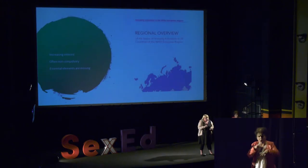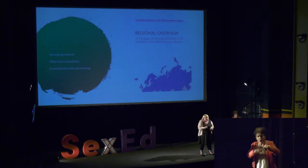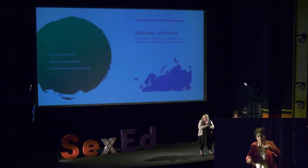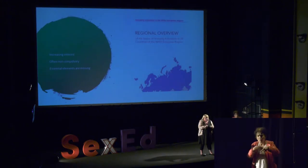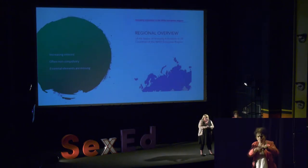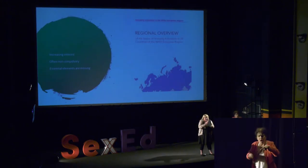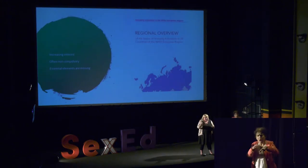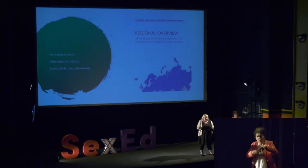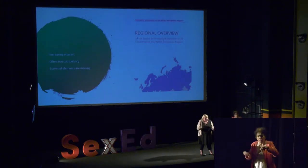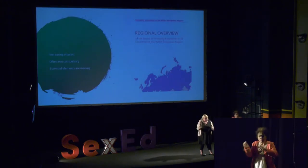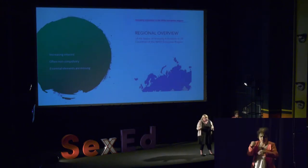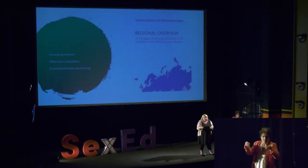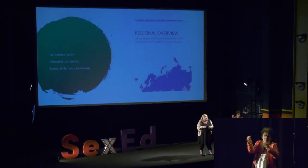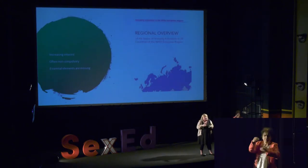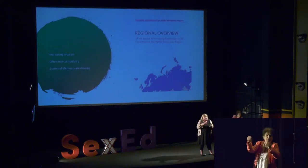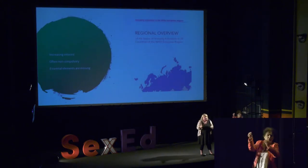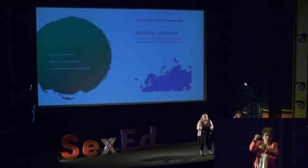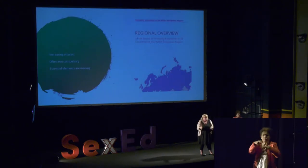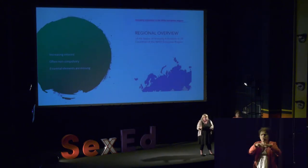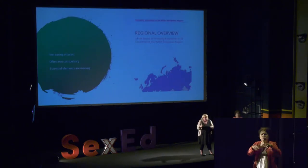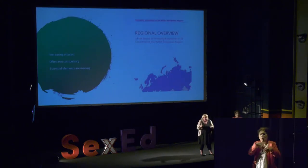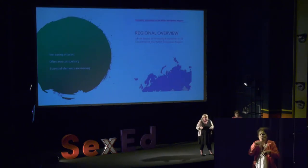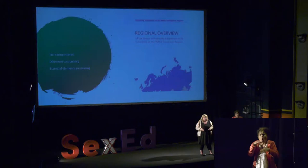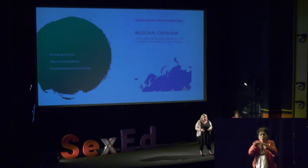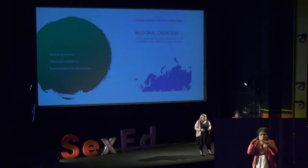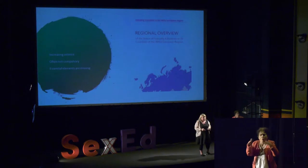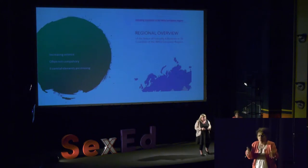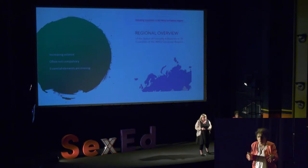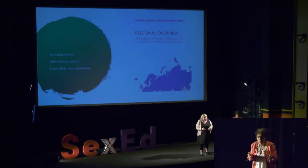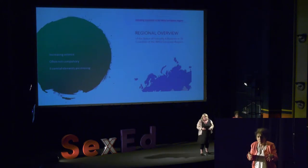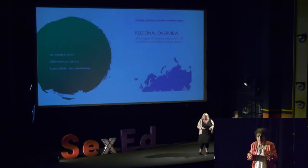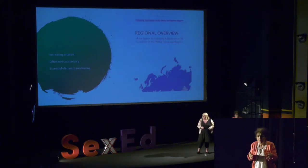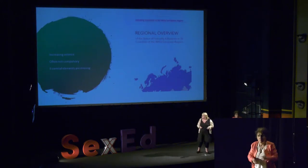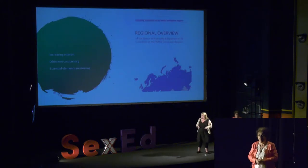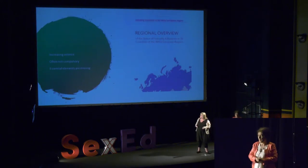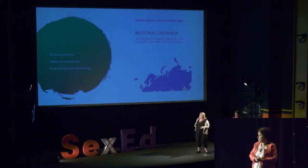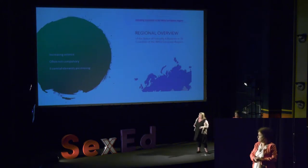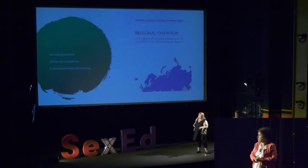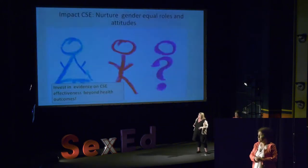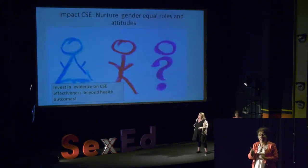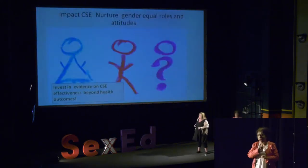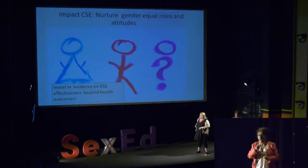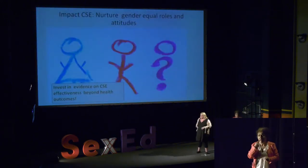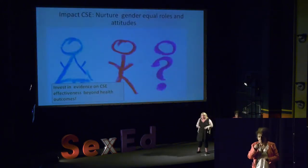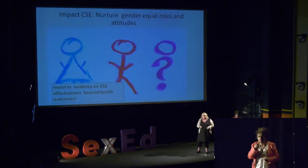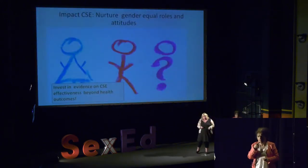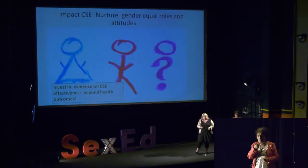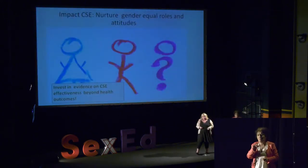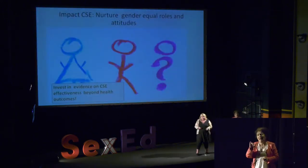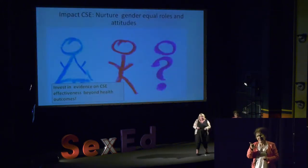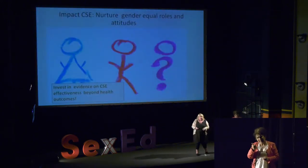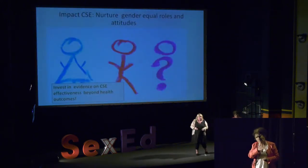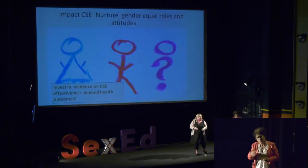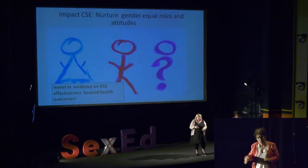I'm not saying that everything is linear, but it absolutely contributes to it. But what is actually more